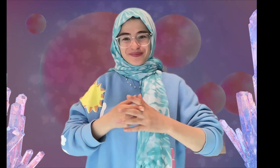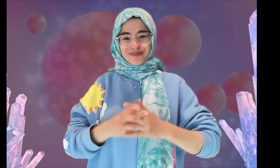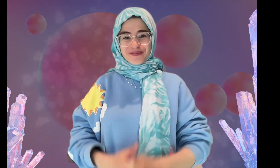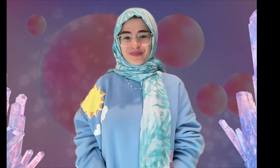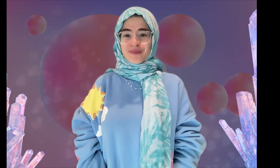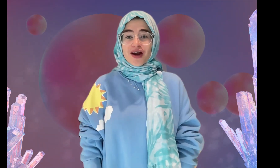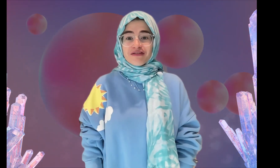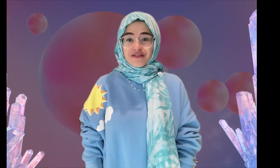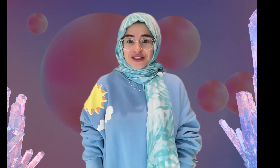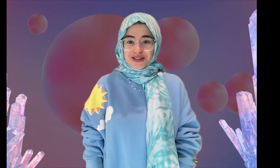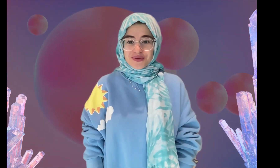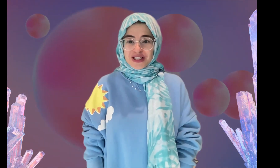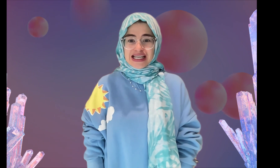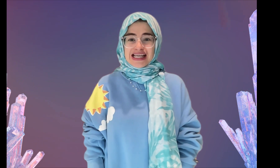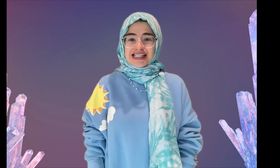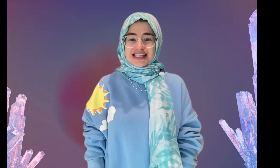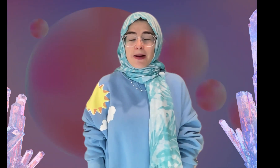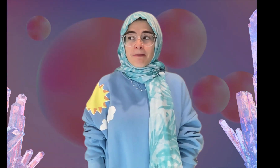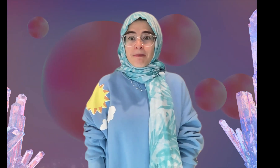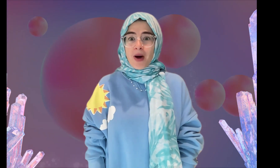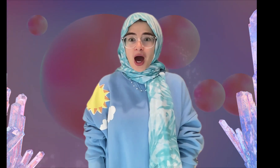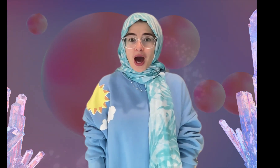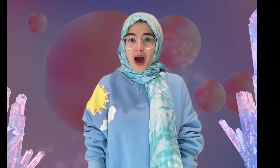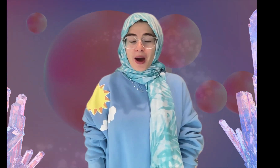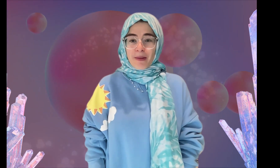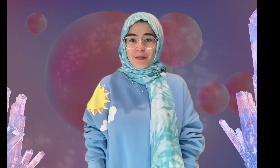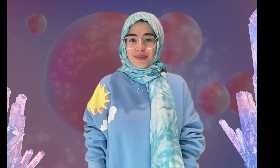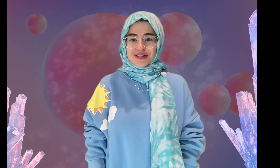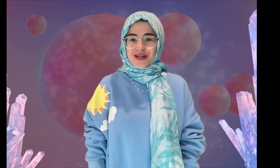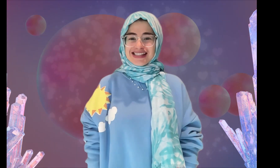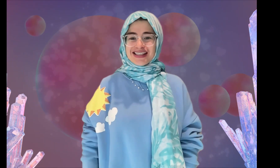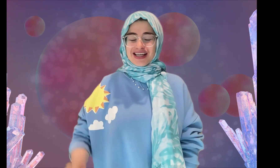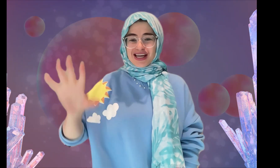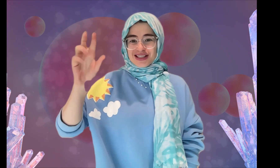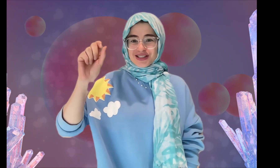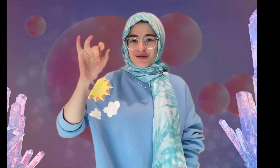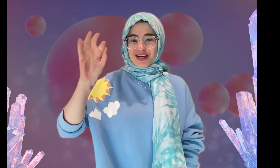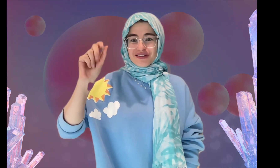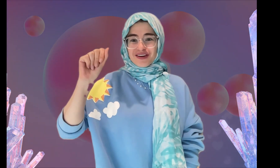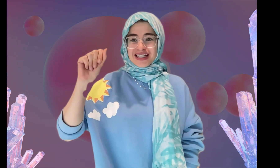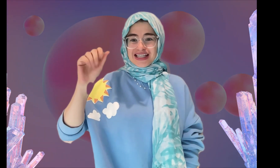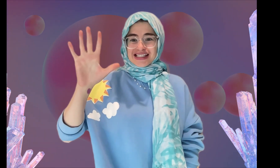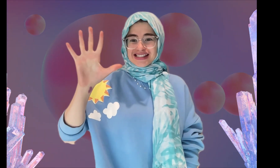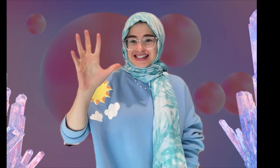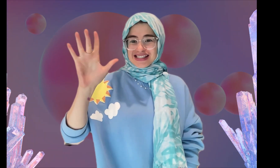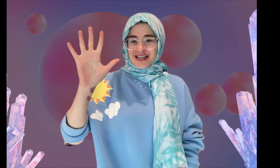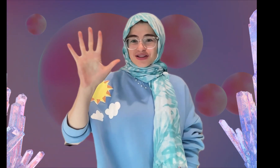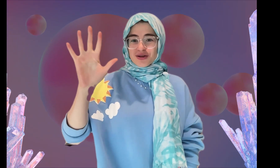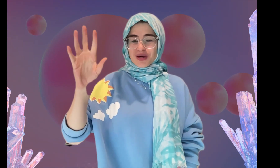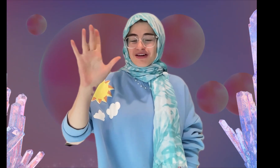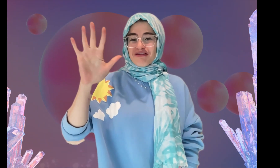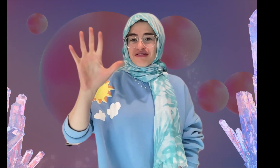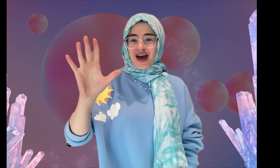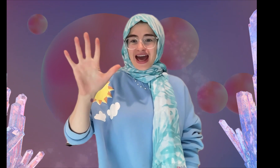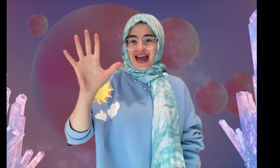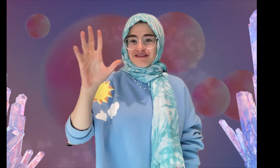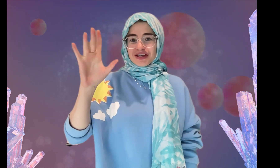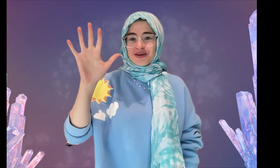Our first word is mom. Show me your fingers. Show me your five little